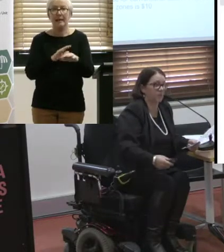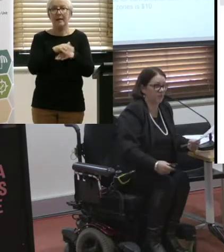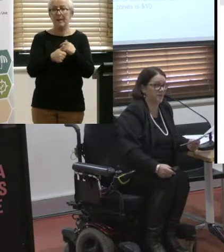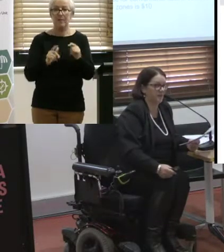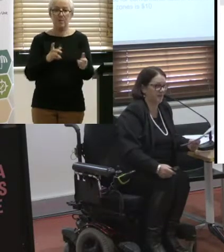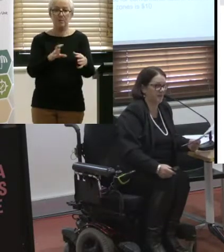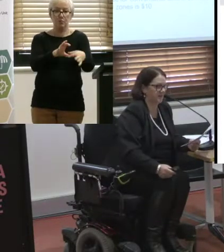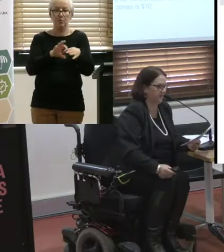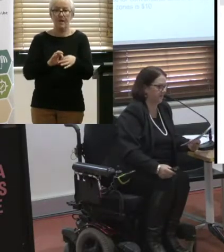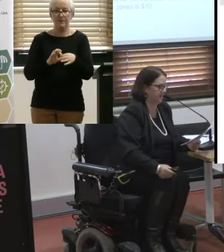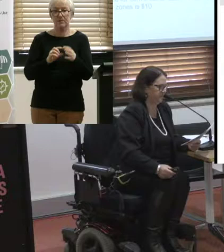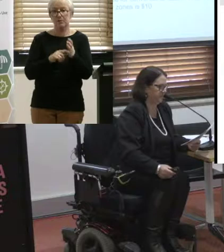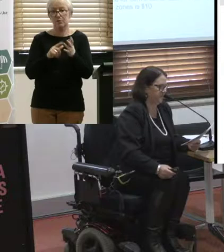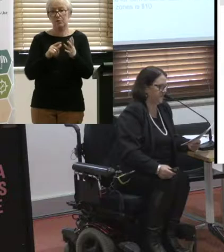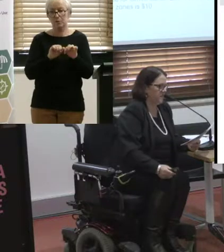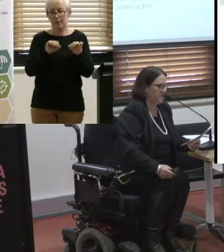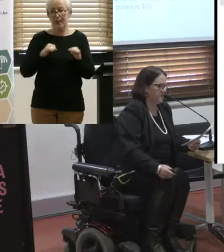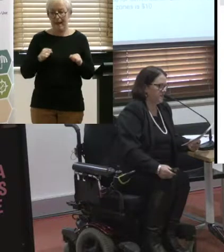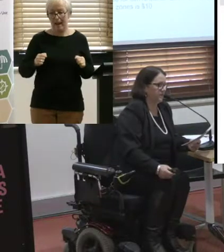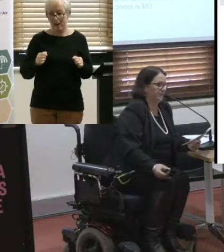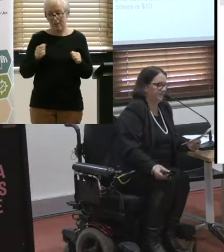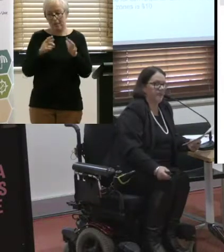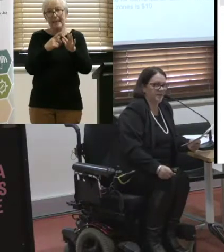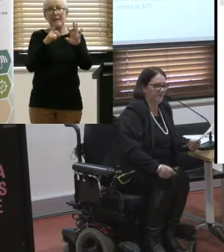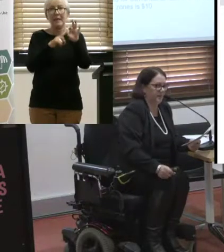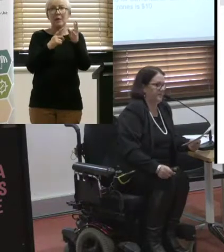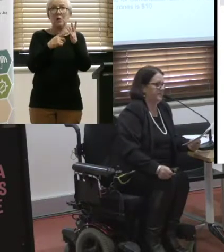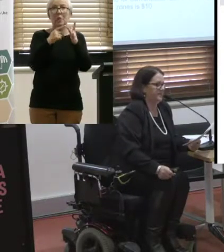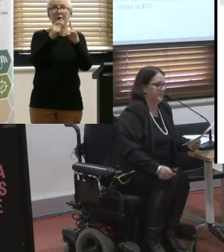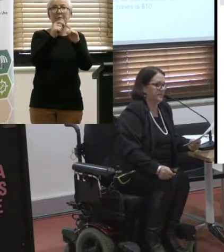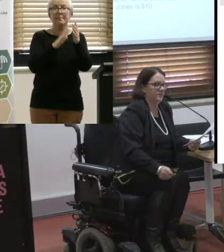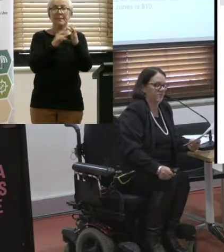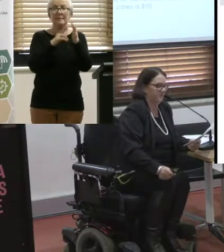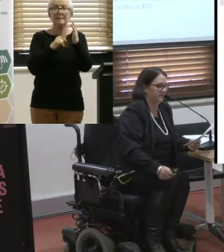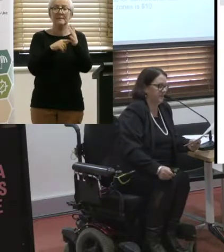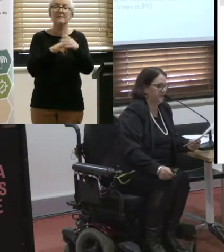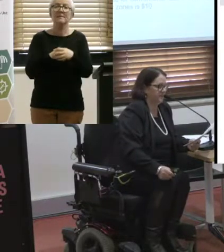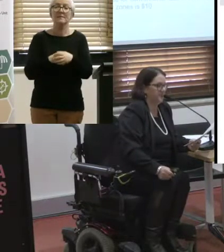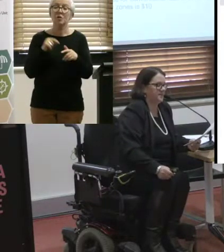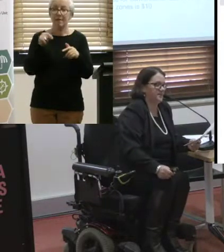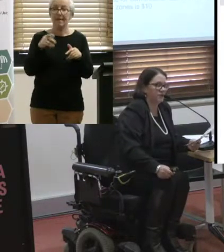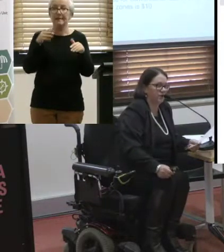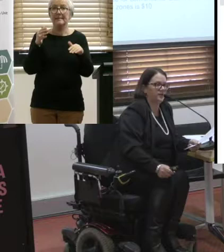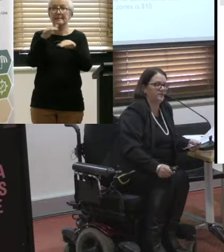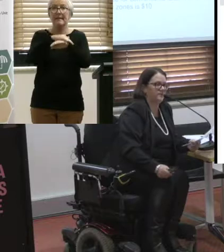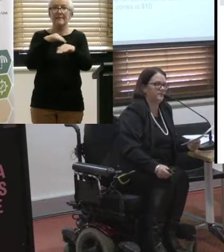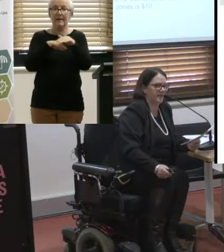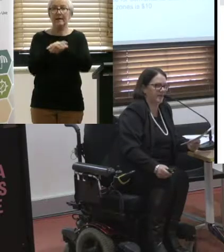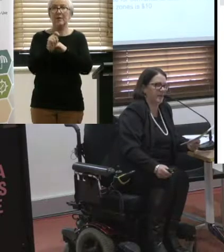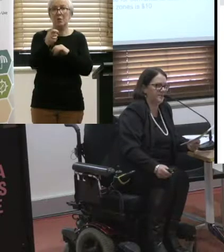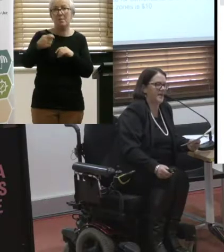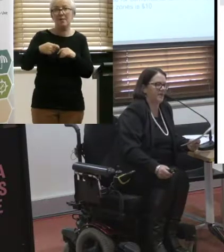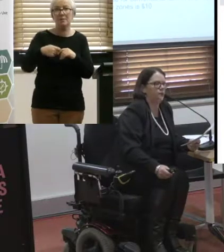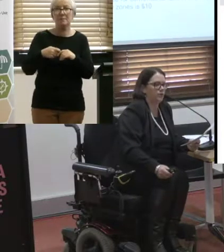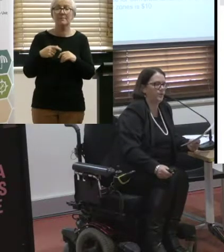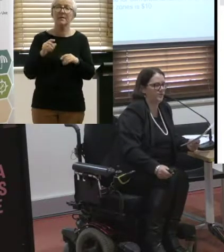and technologies that are there today. So it is covered under your MPTP membership. This is not a lifting fee